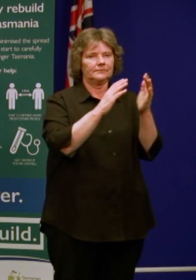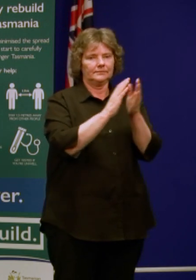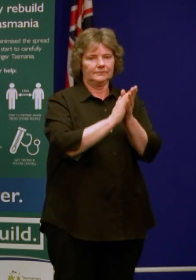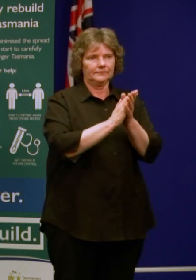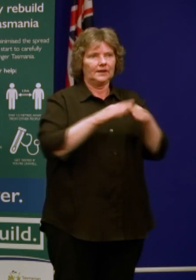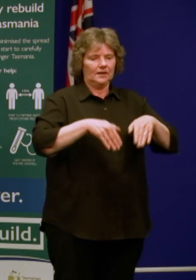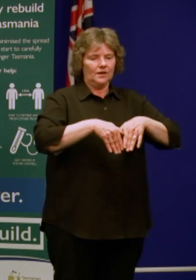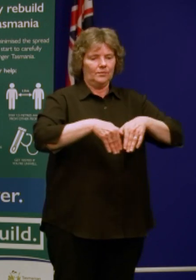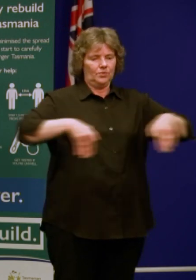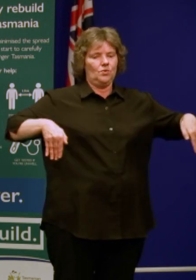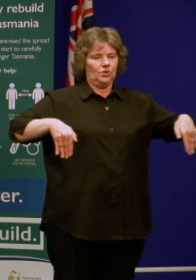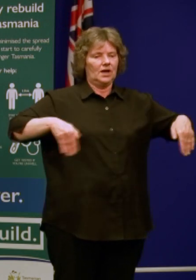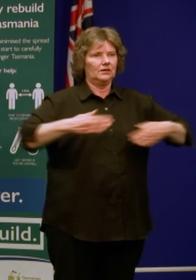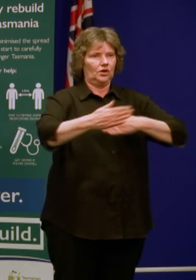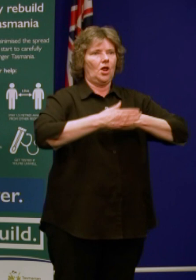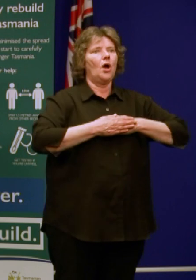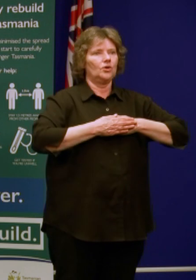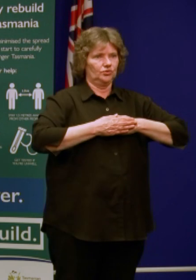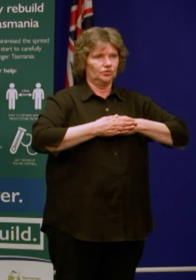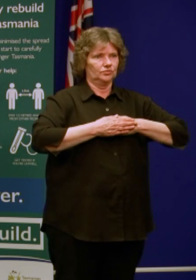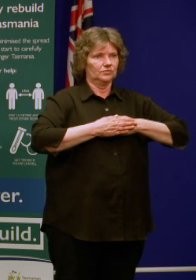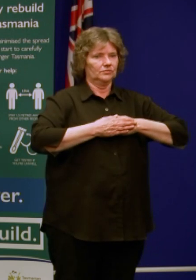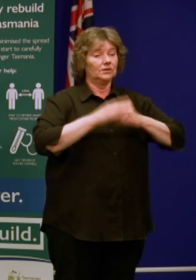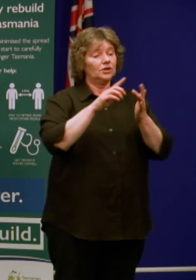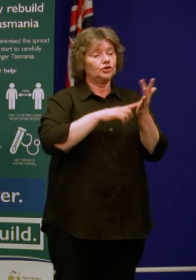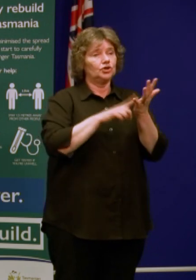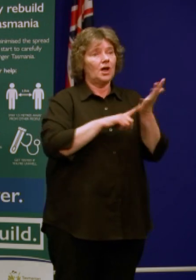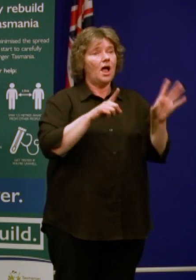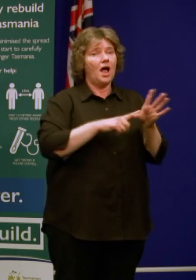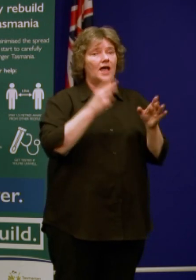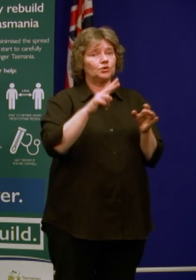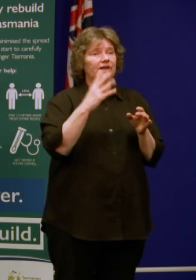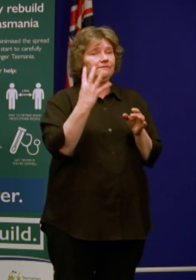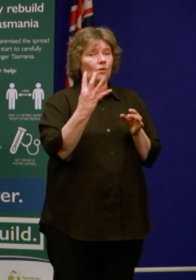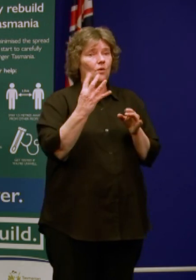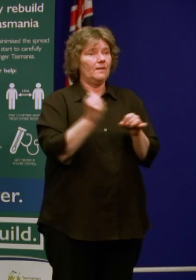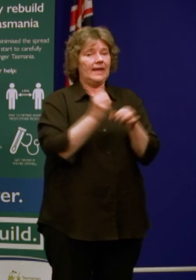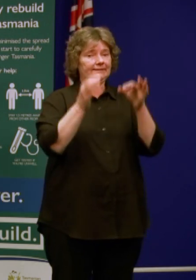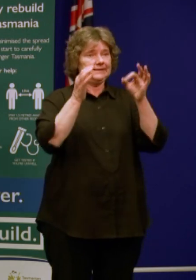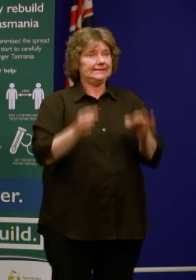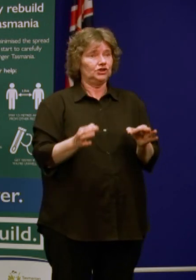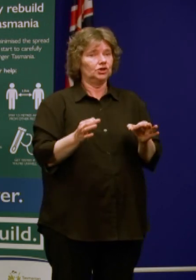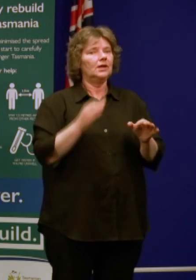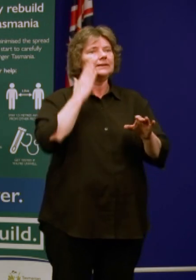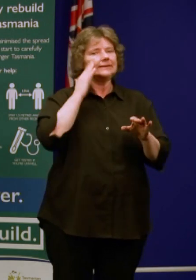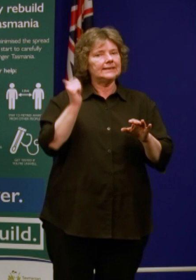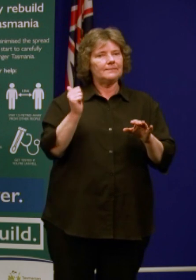restrictions for Victoria on the 24th of this month. We will make decisions over